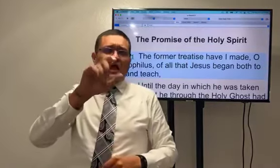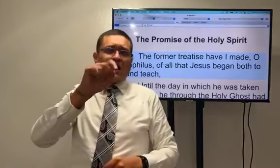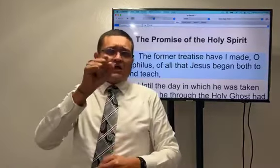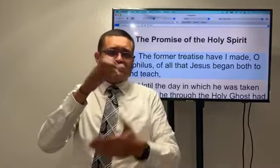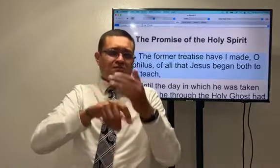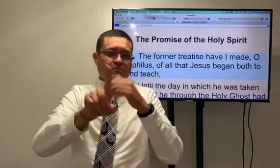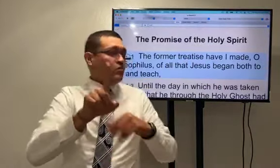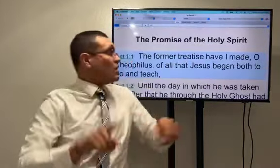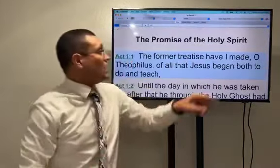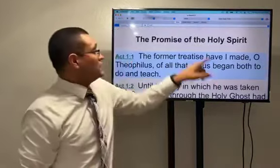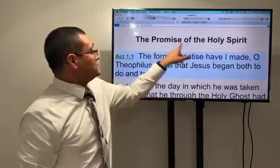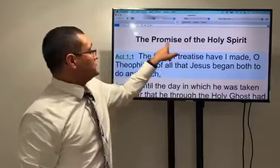let's go back to Acts 1 and 1